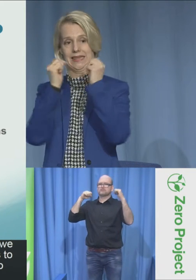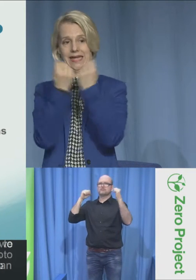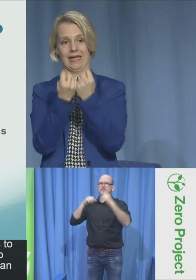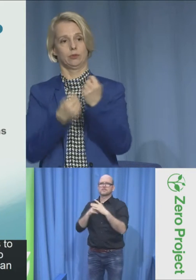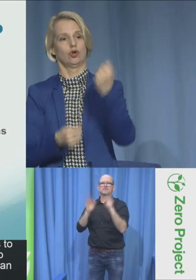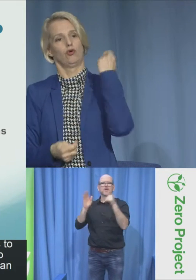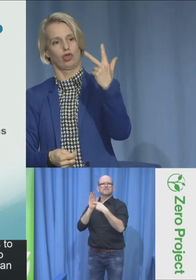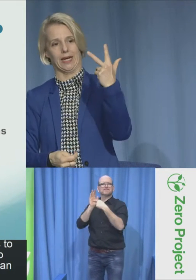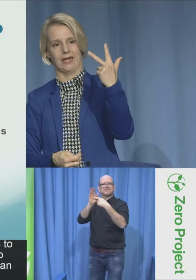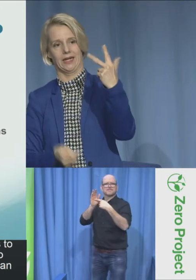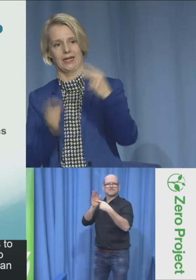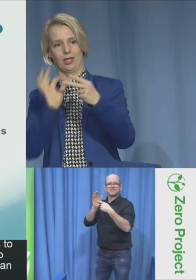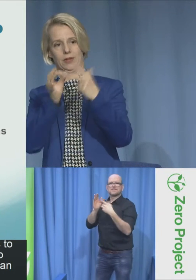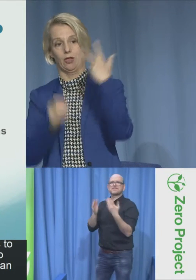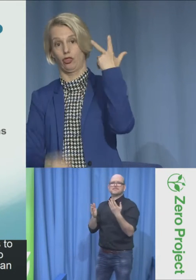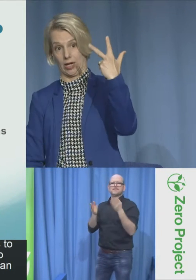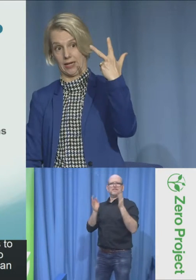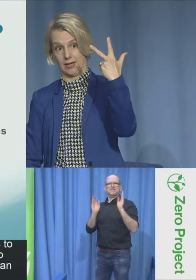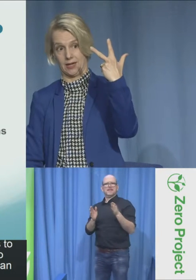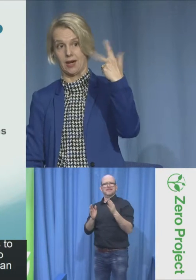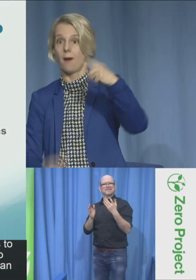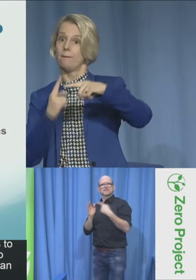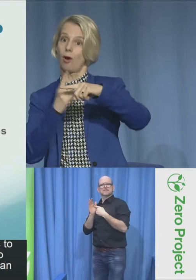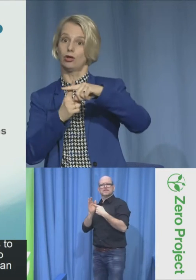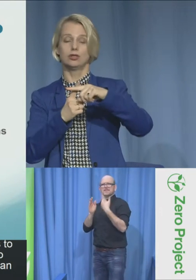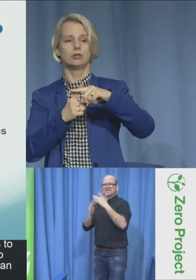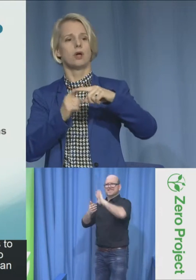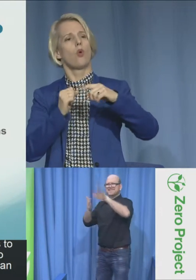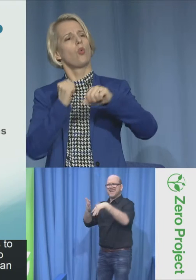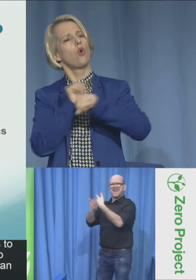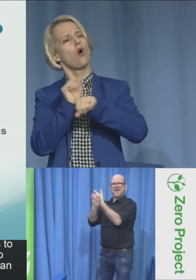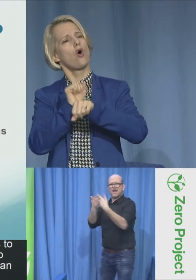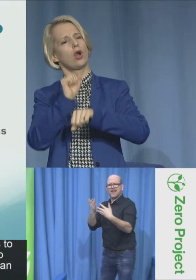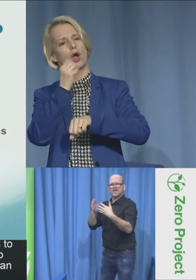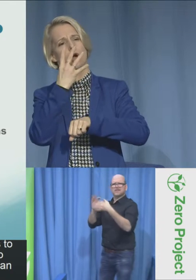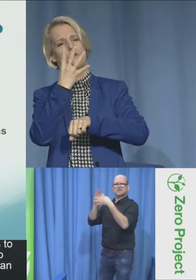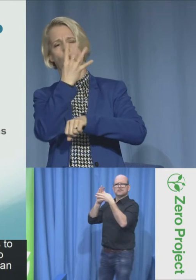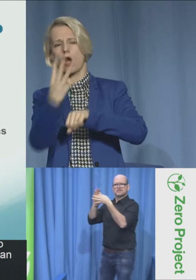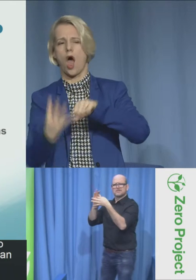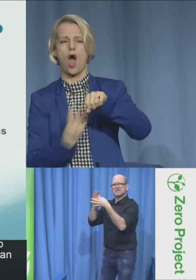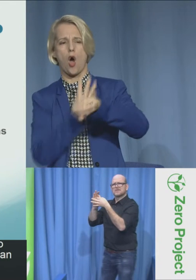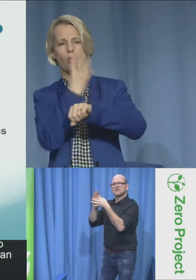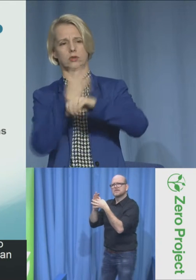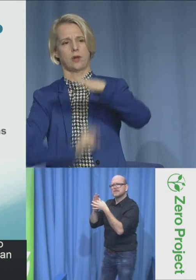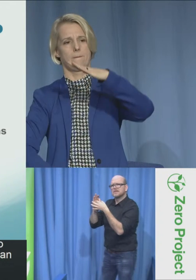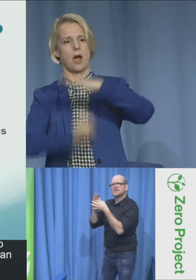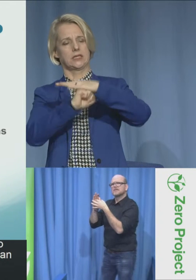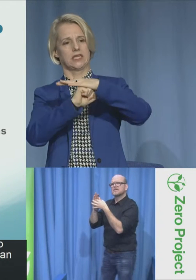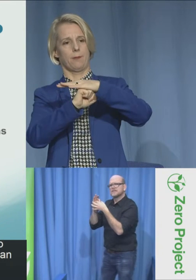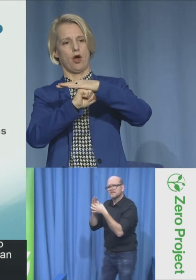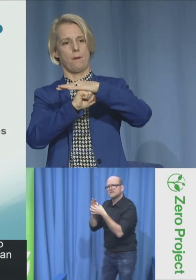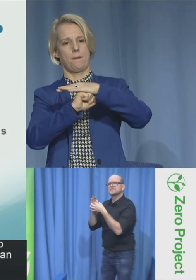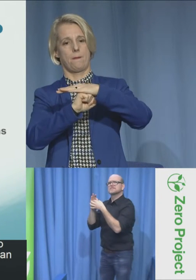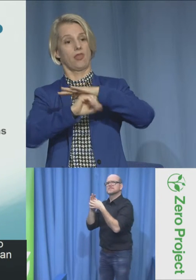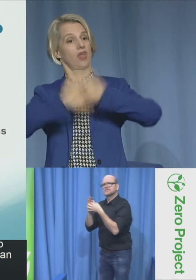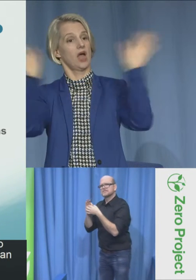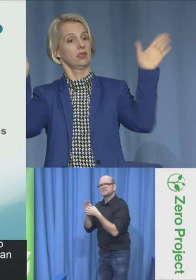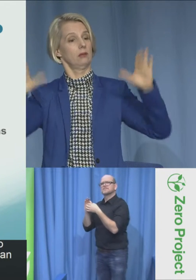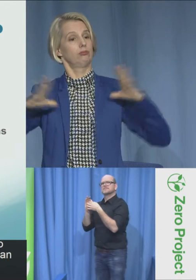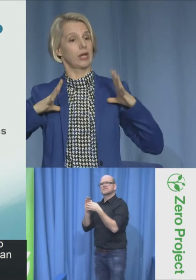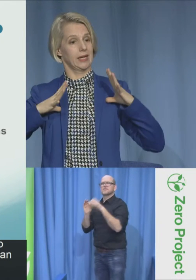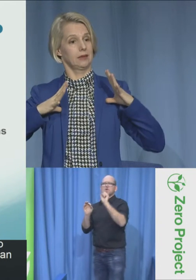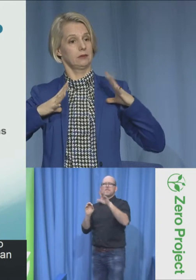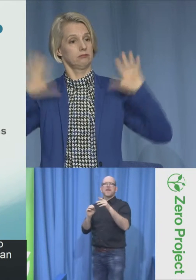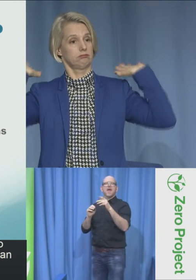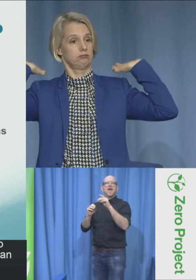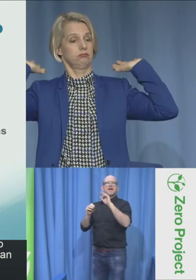24 official spoken languages. They work in teams of three. They also have working conditions where they're not allowed to work for